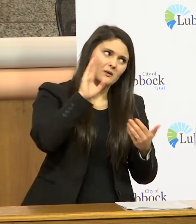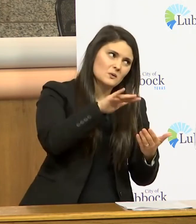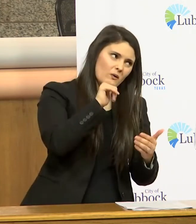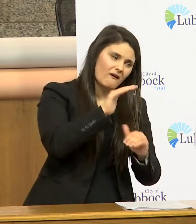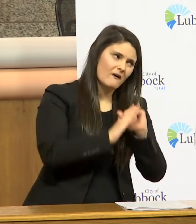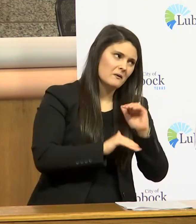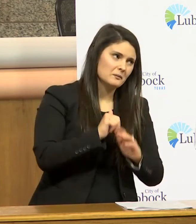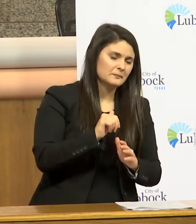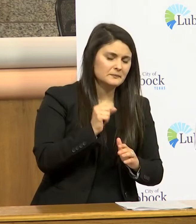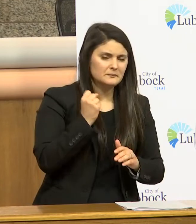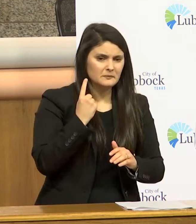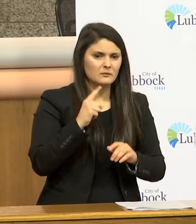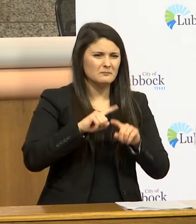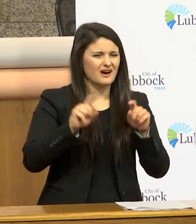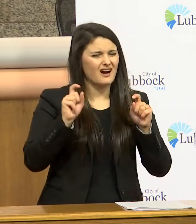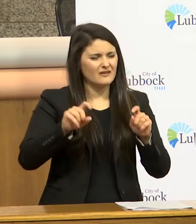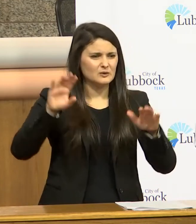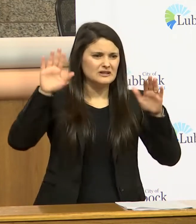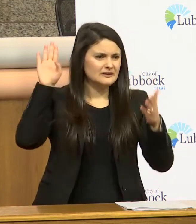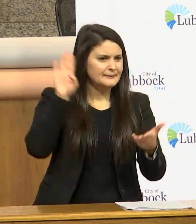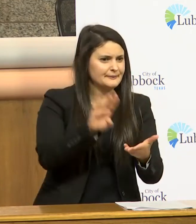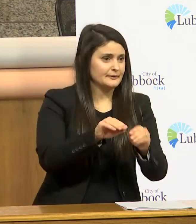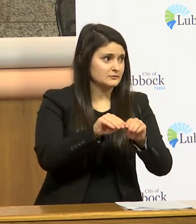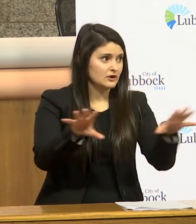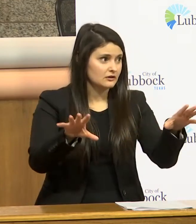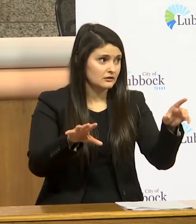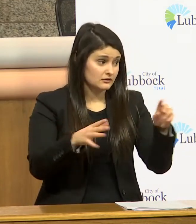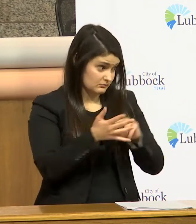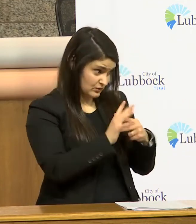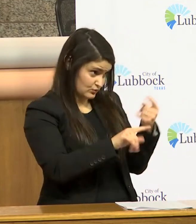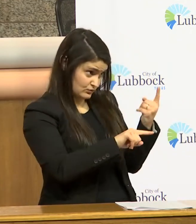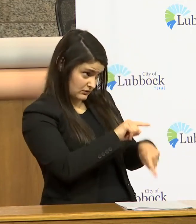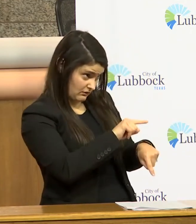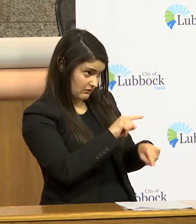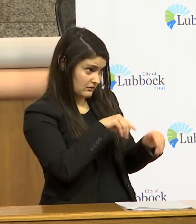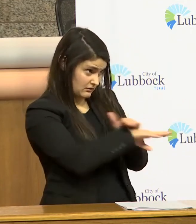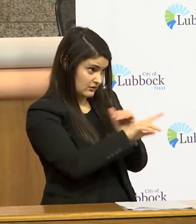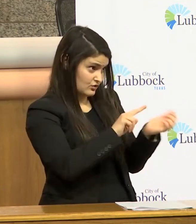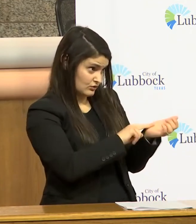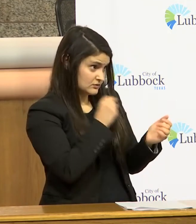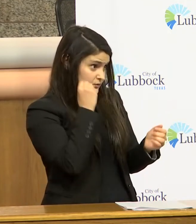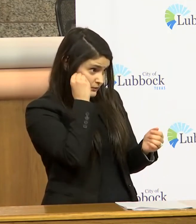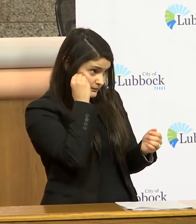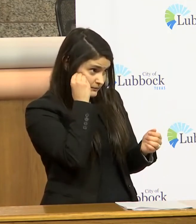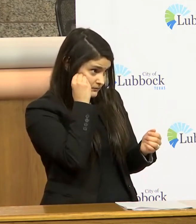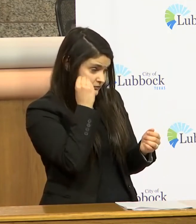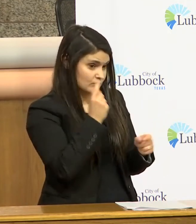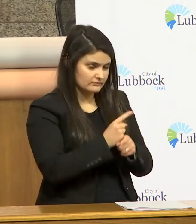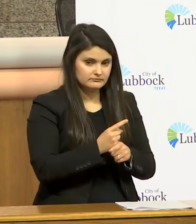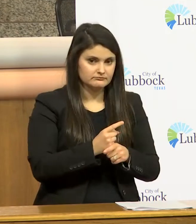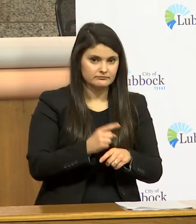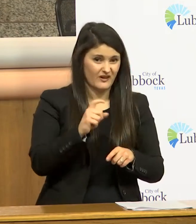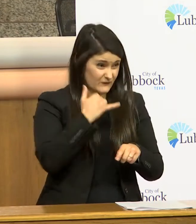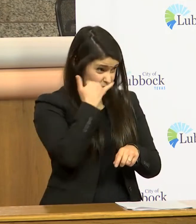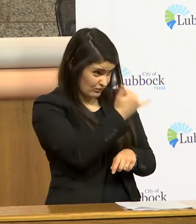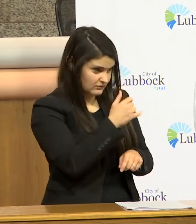that but we've got to stop the spread but you cannot go to a nursing home you have to call instead right now that's right